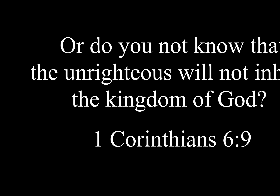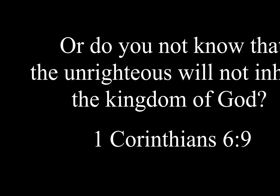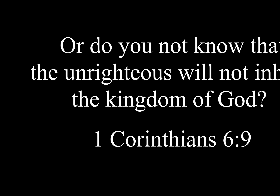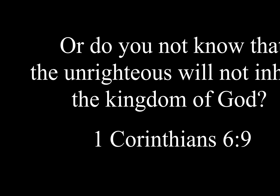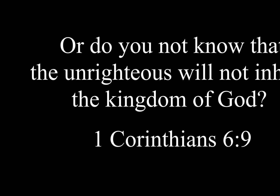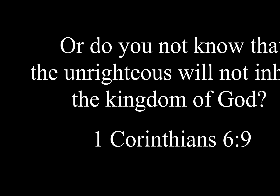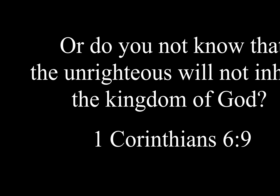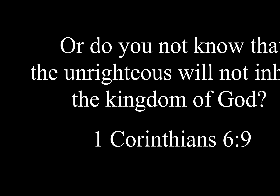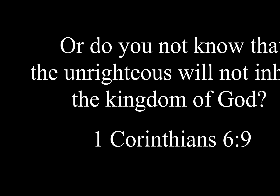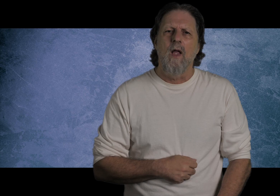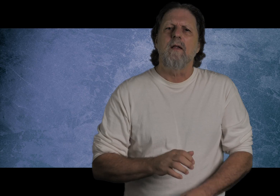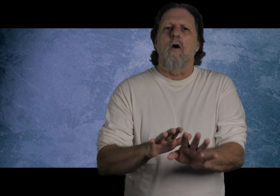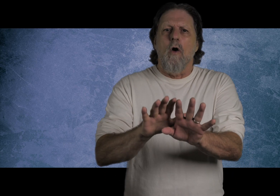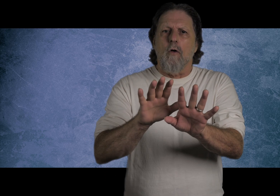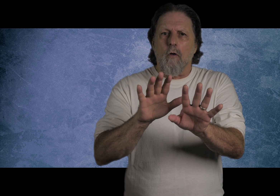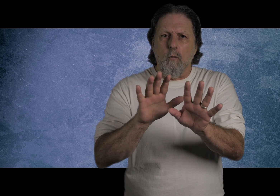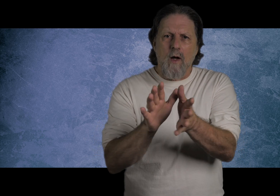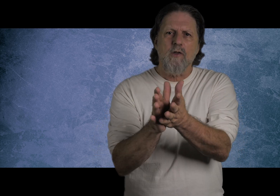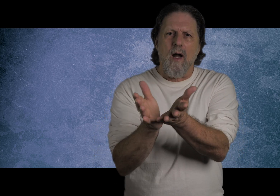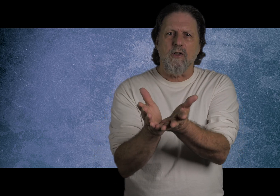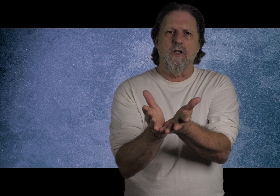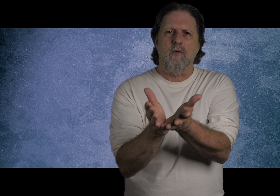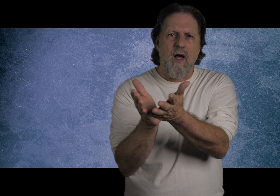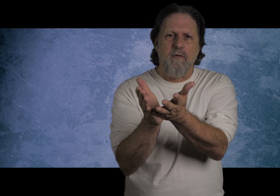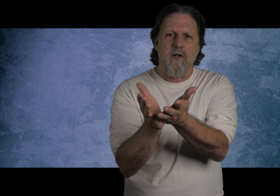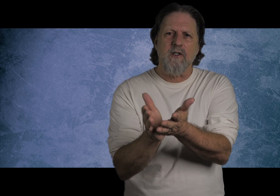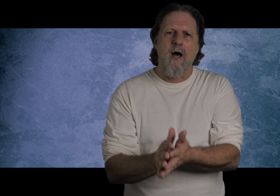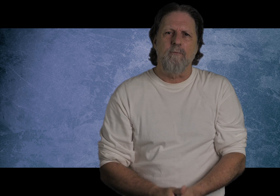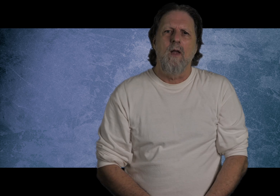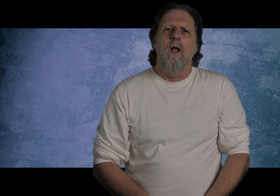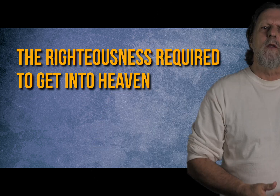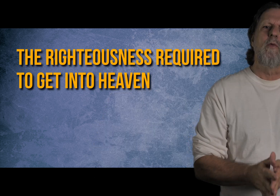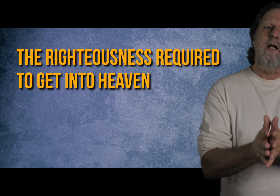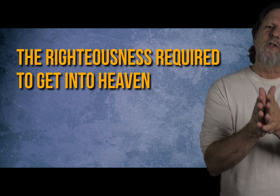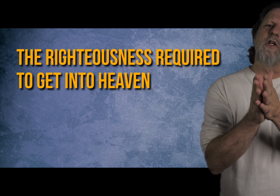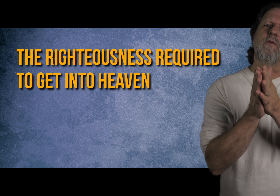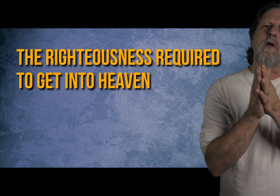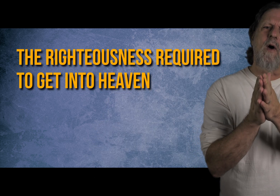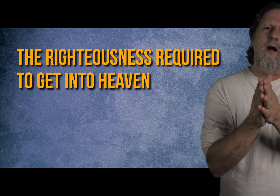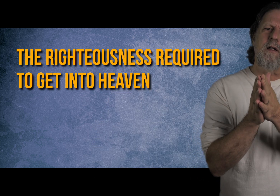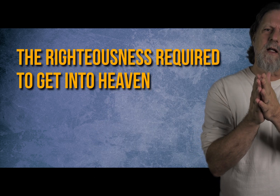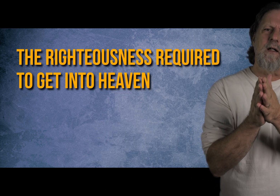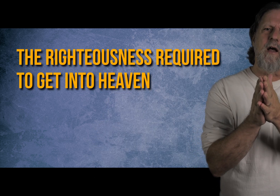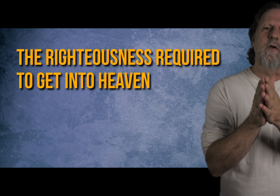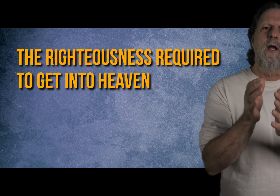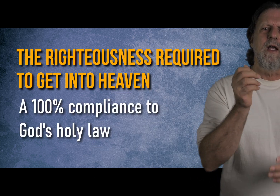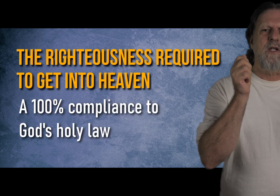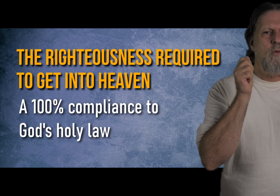inherit the kingdom of God? Now, what is righteousness? We've got to figure this out. The righteousness required to get into heaven is a